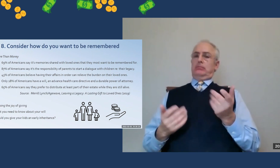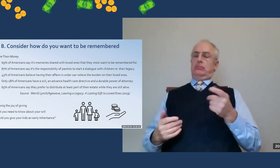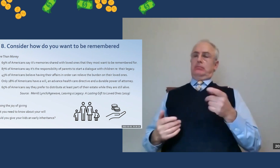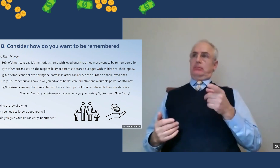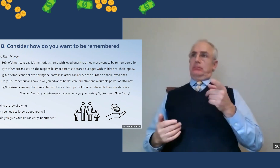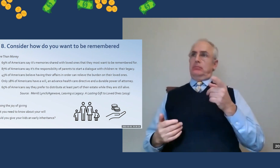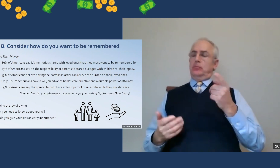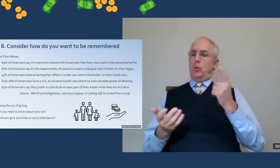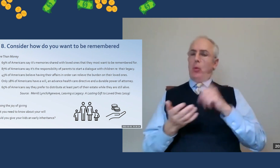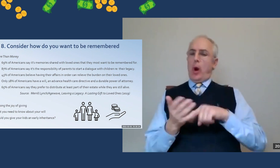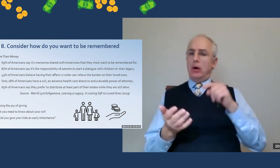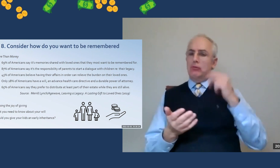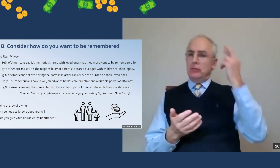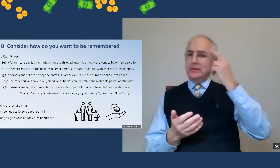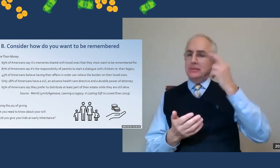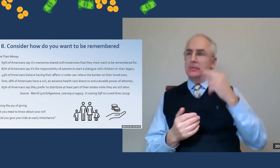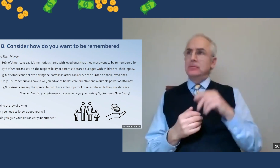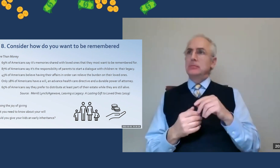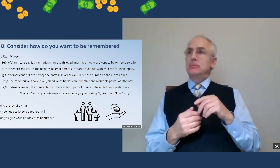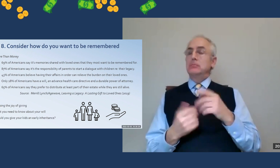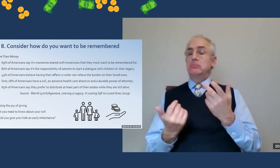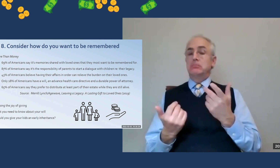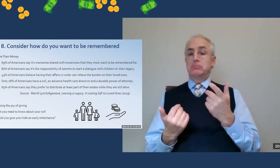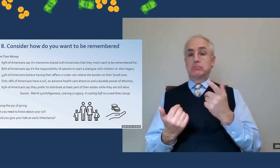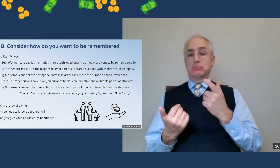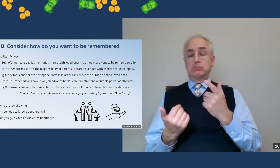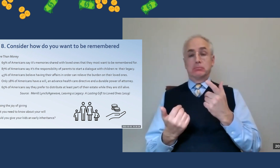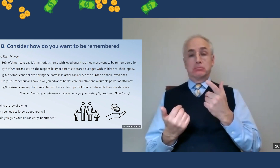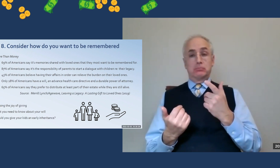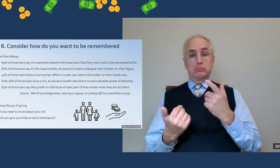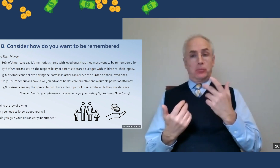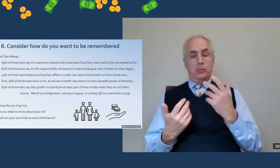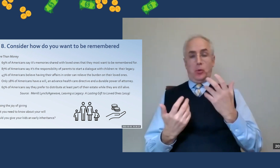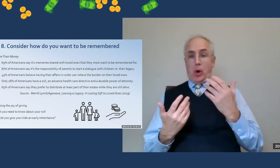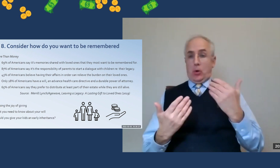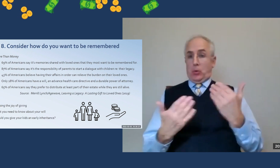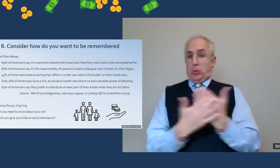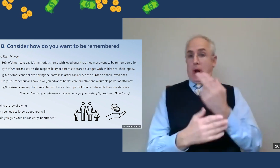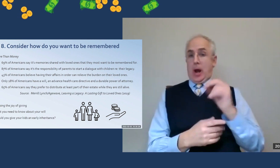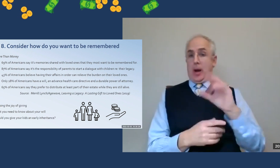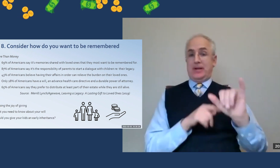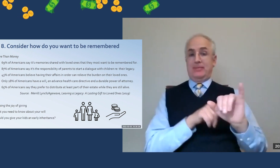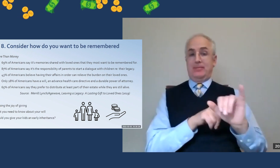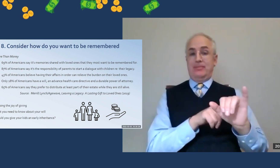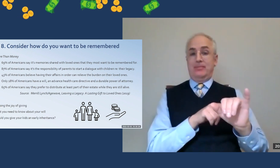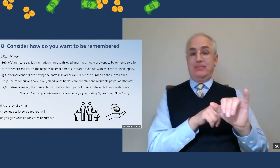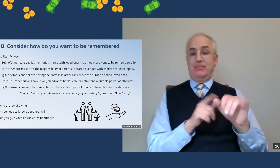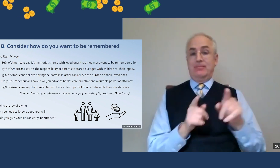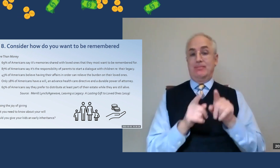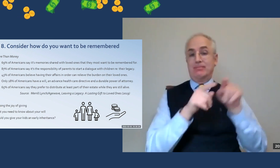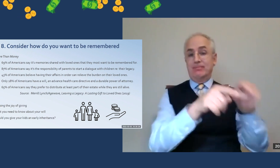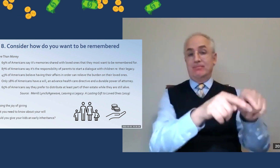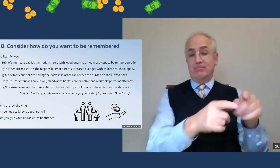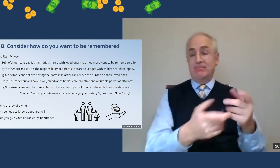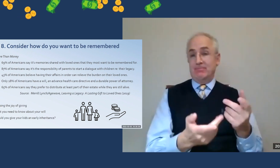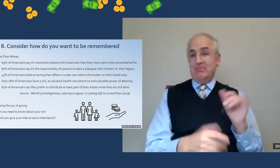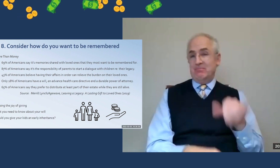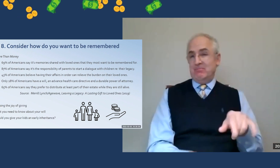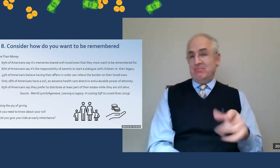look like for you. You know, what's the rationale for retiring? What new hobby might you develop?